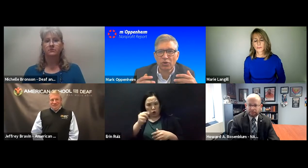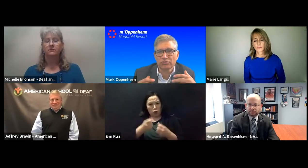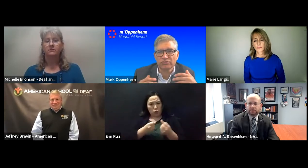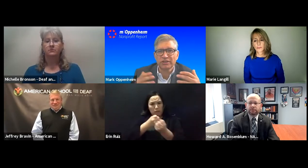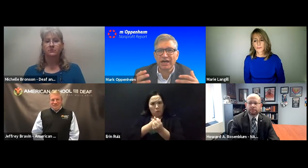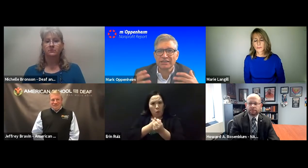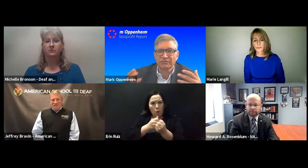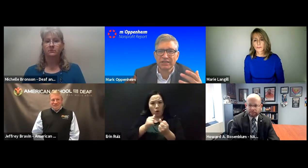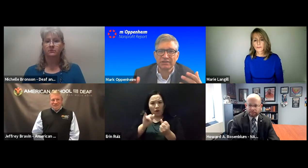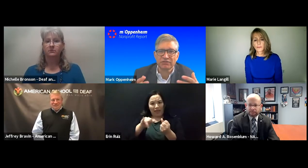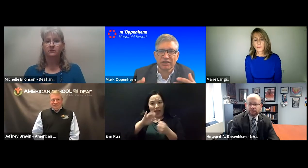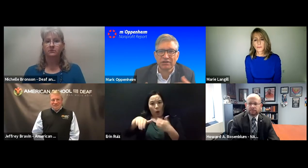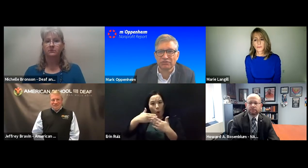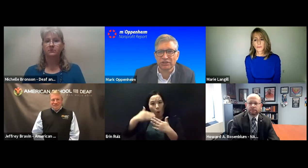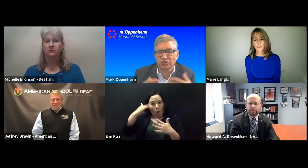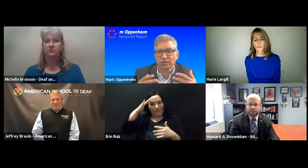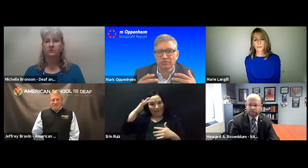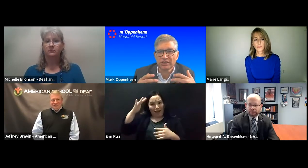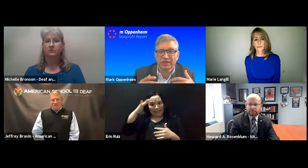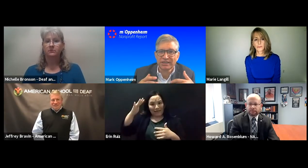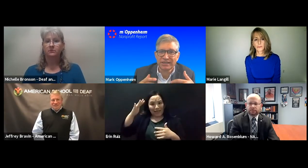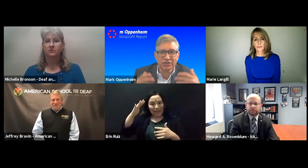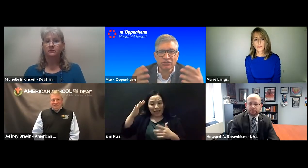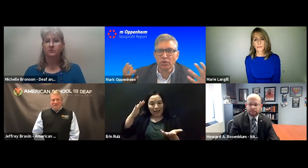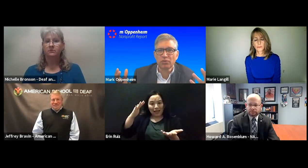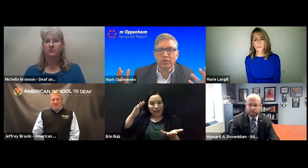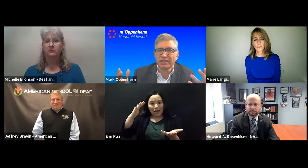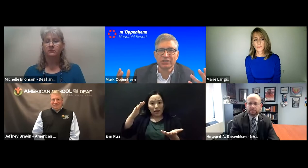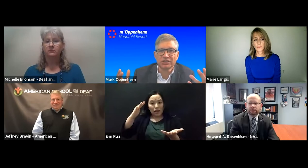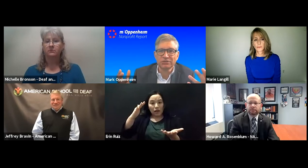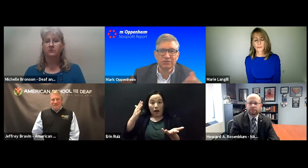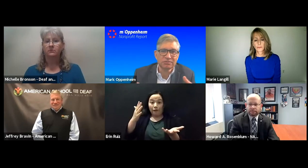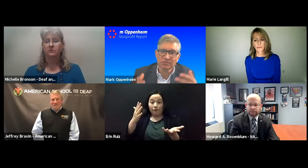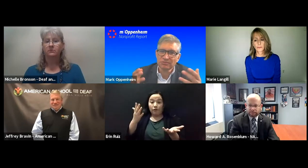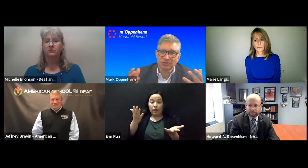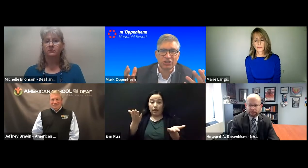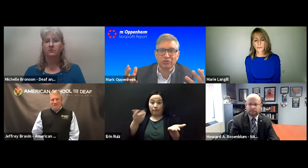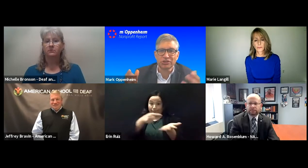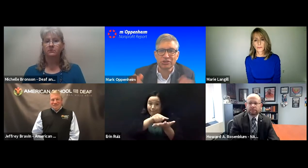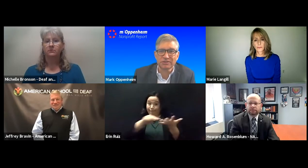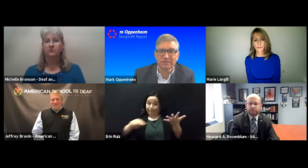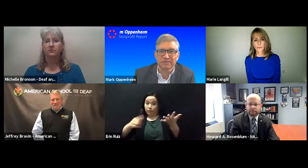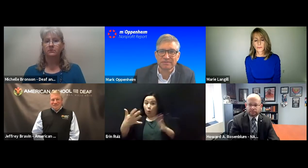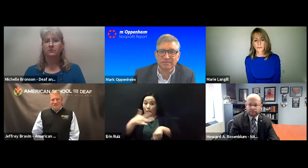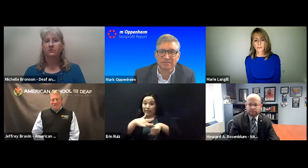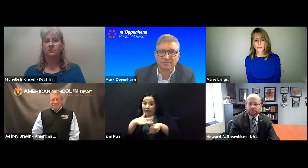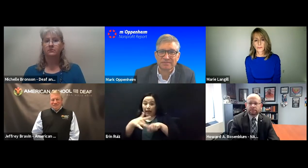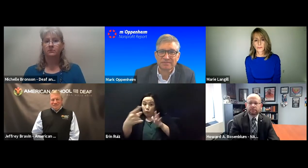whole philosophy of just sort of, here's what we can do, choose?